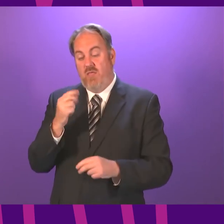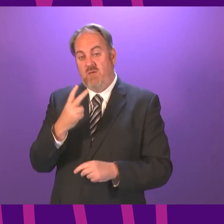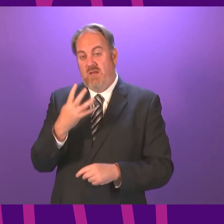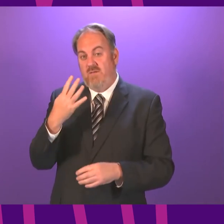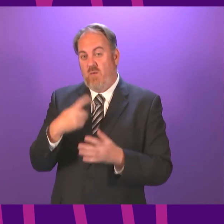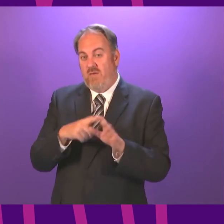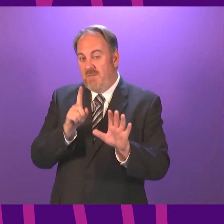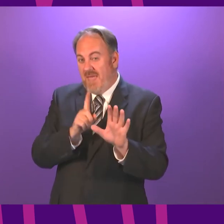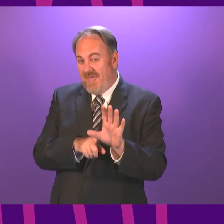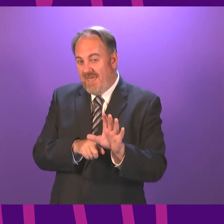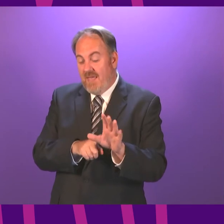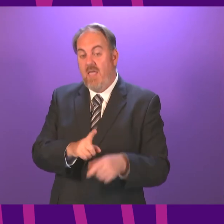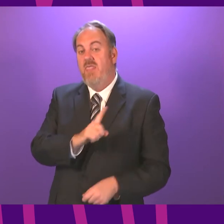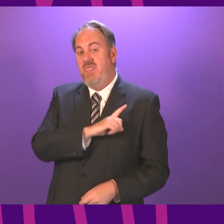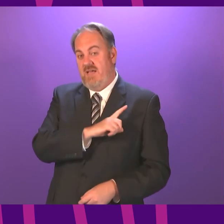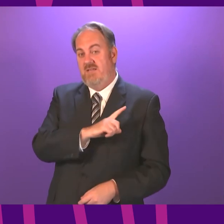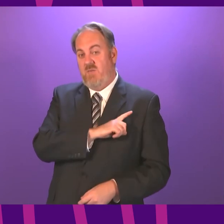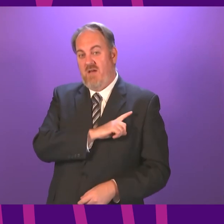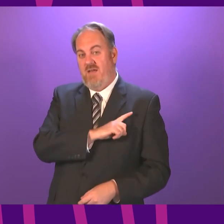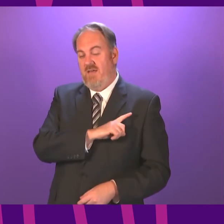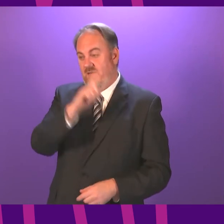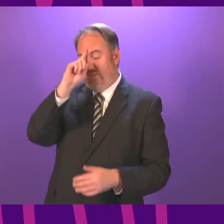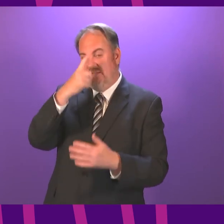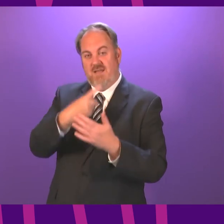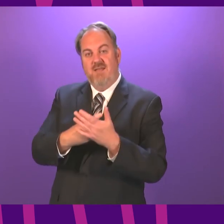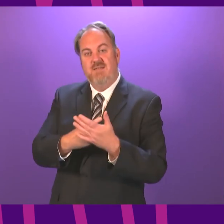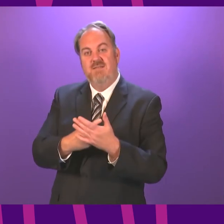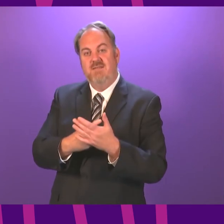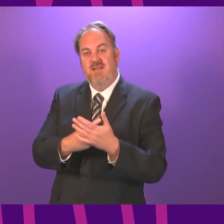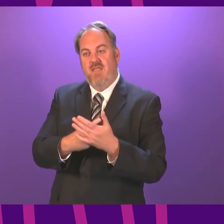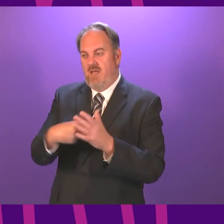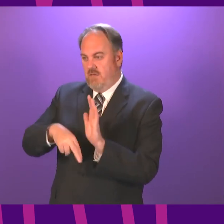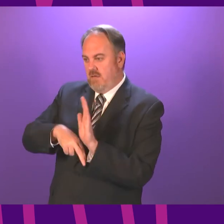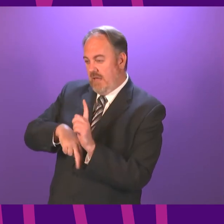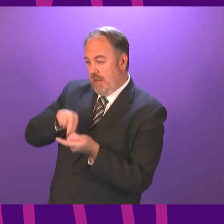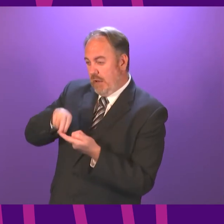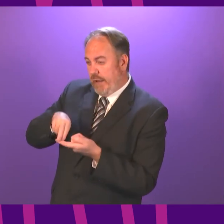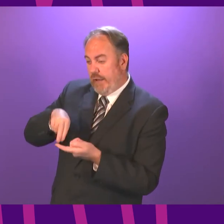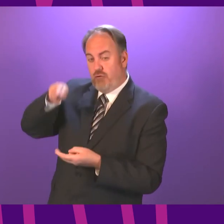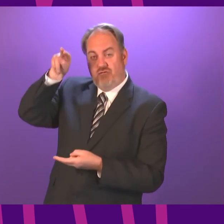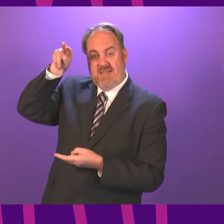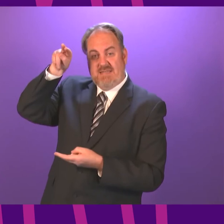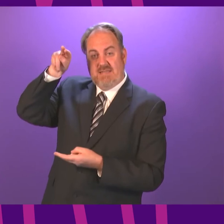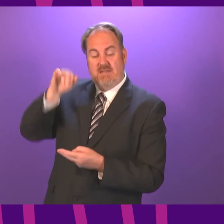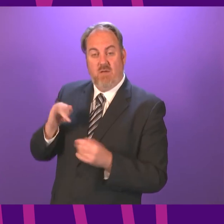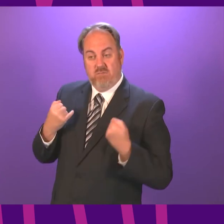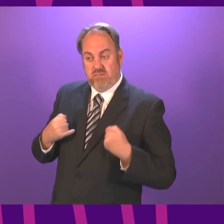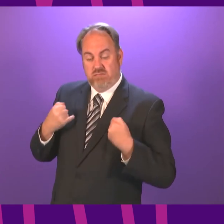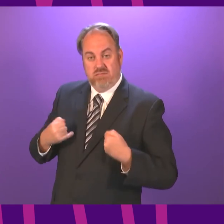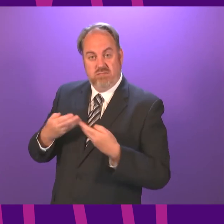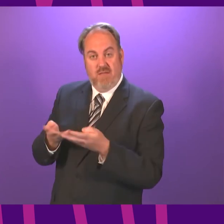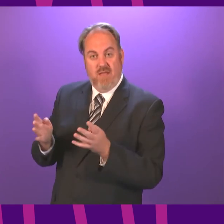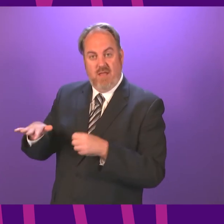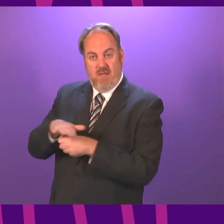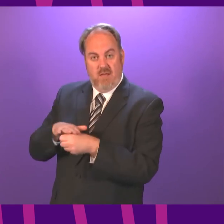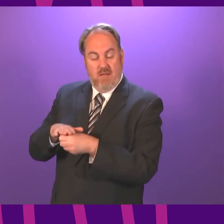May. So that was the reason, the variation in elevated case rates. Mr Simpson asked me for more data.